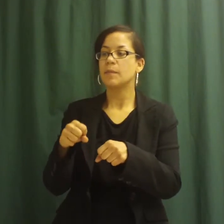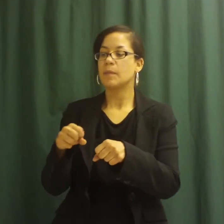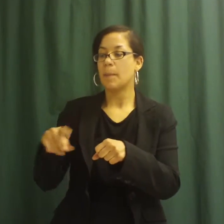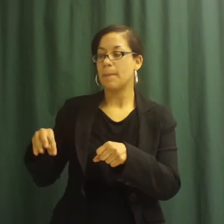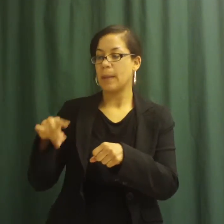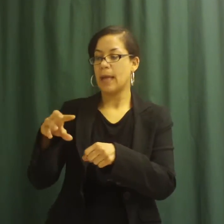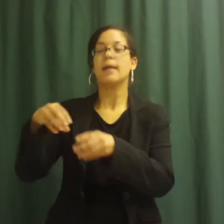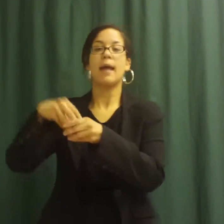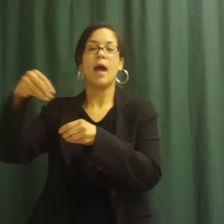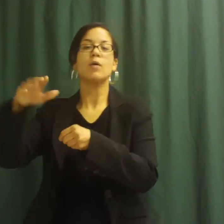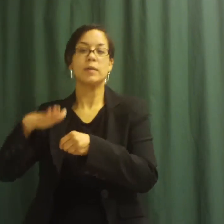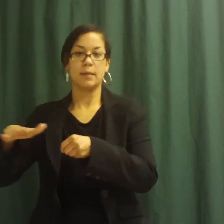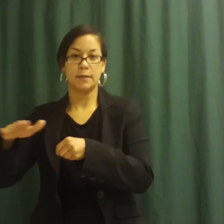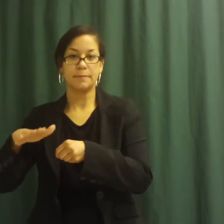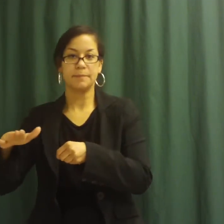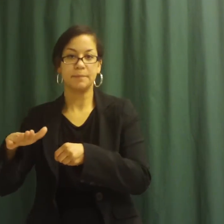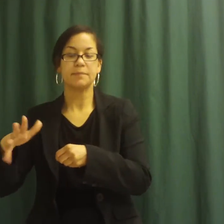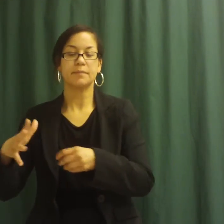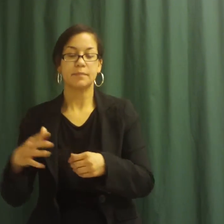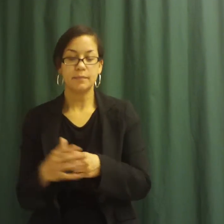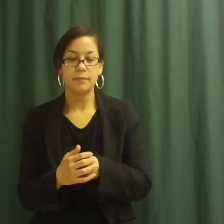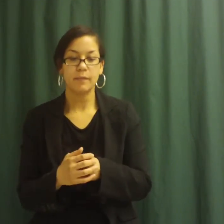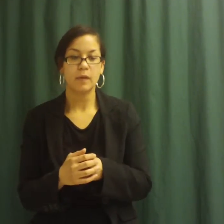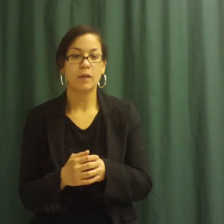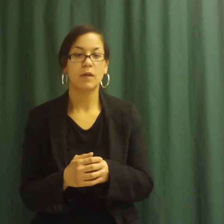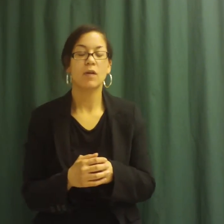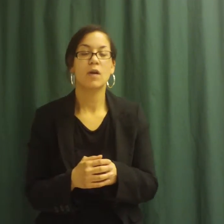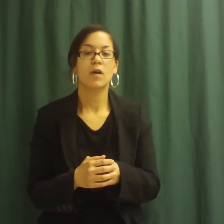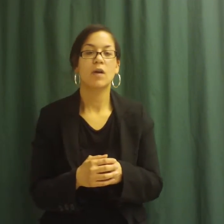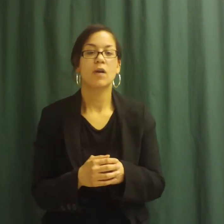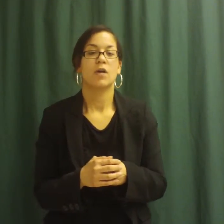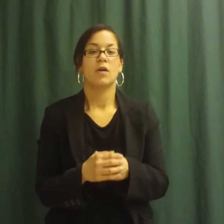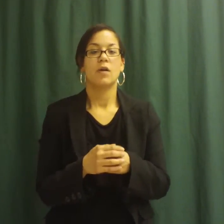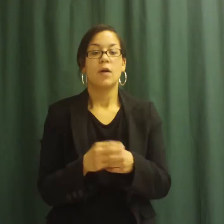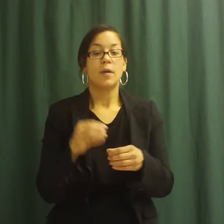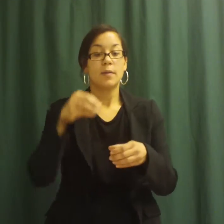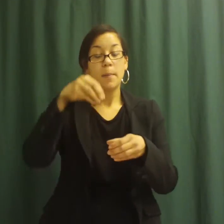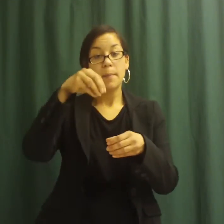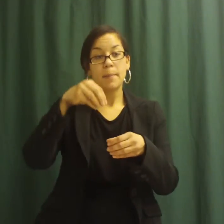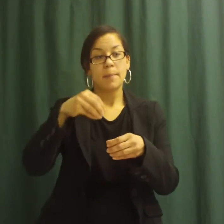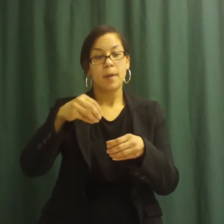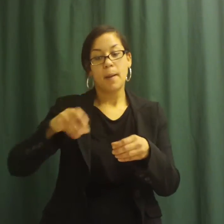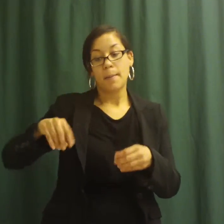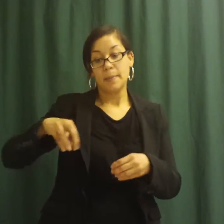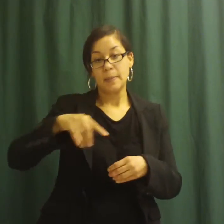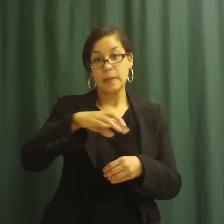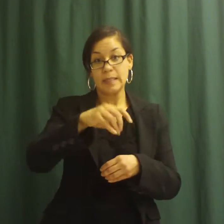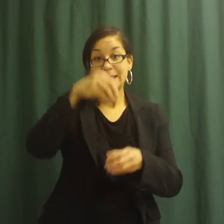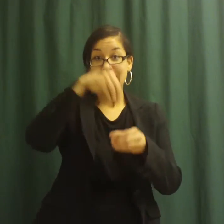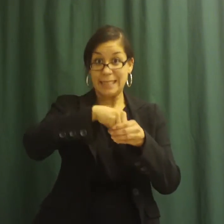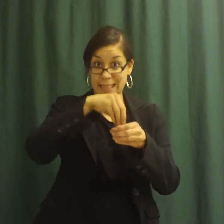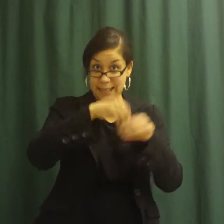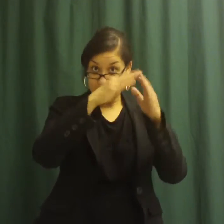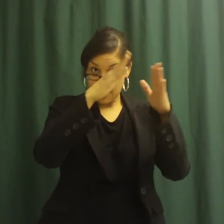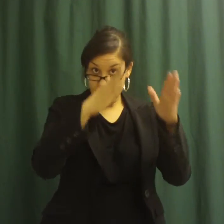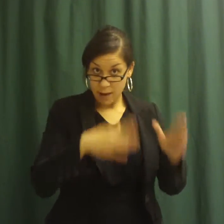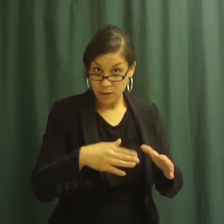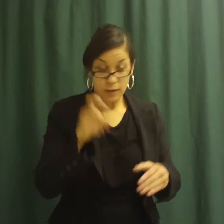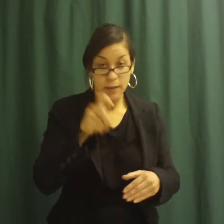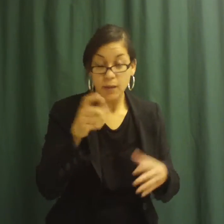To plant seeds inside, you need potting soil, the seeds, a